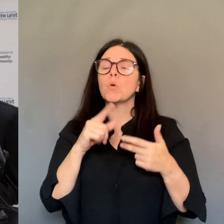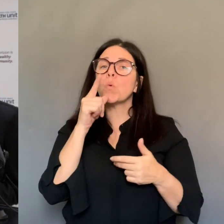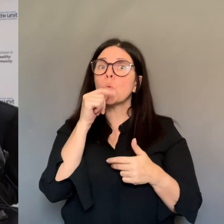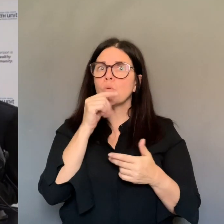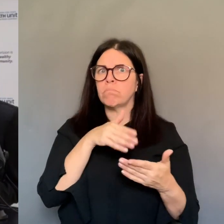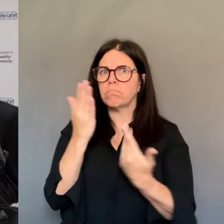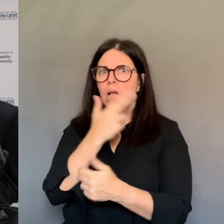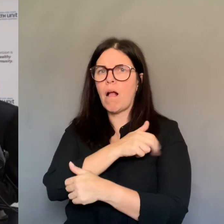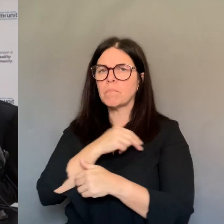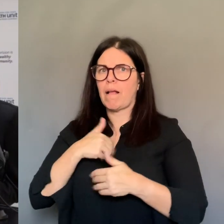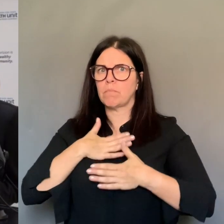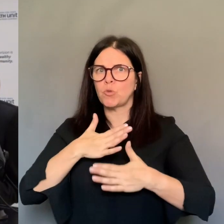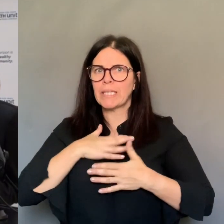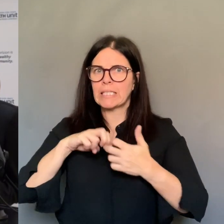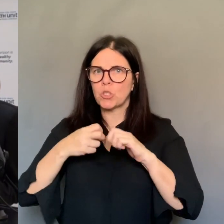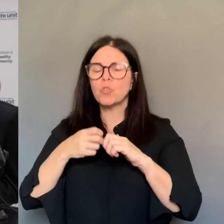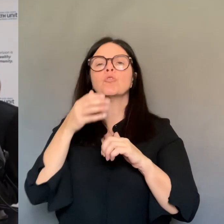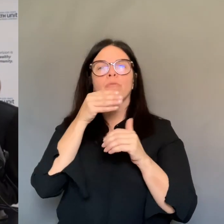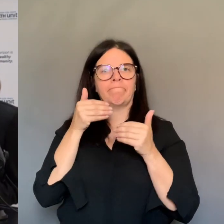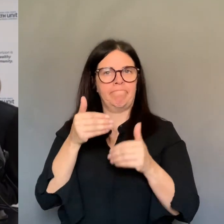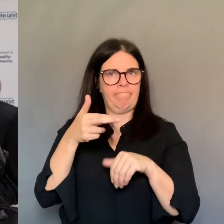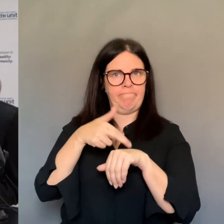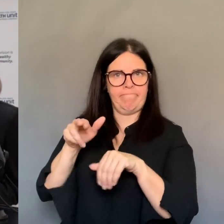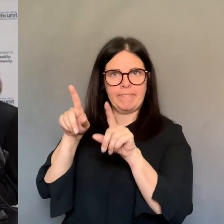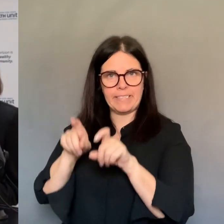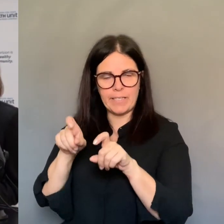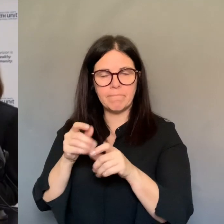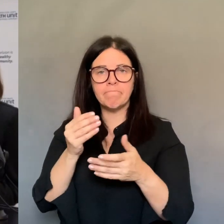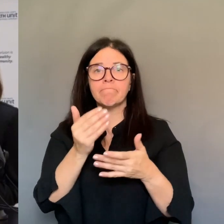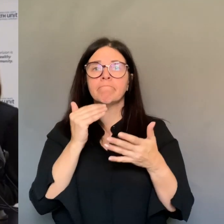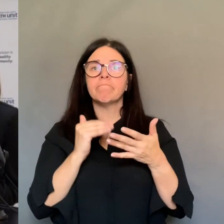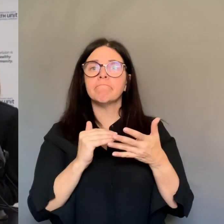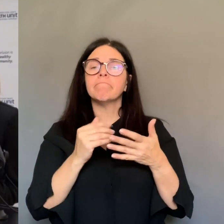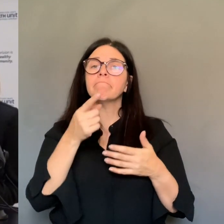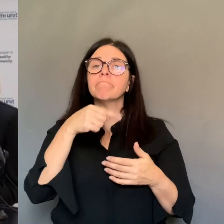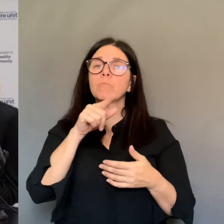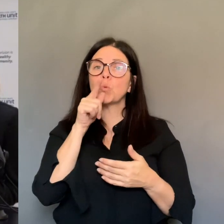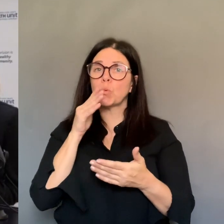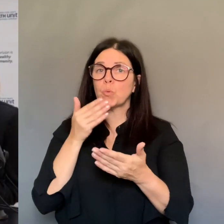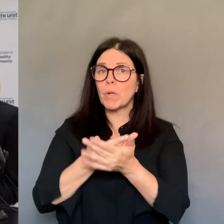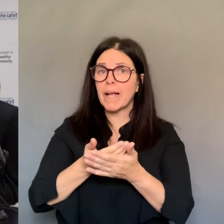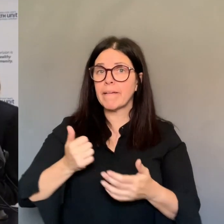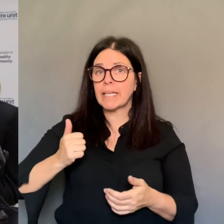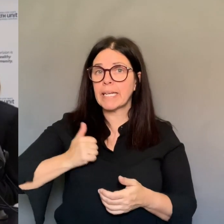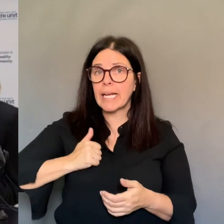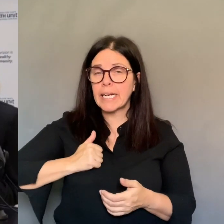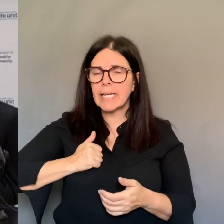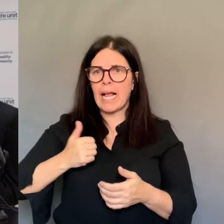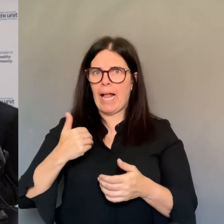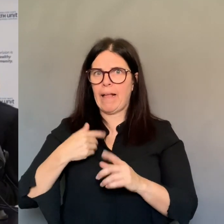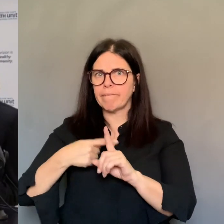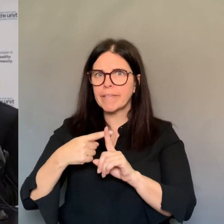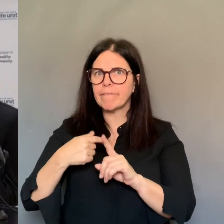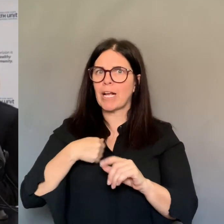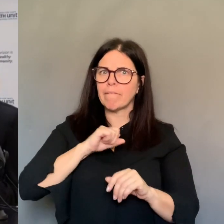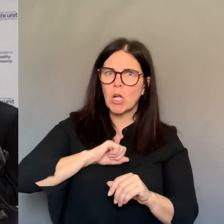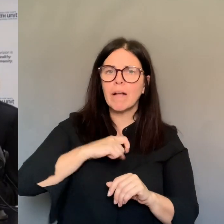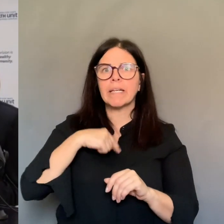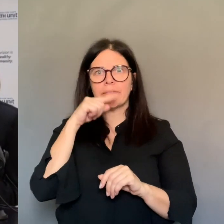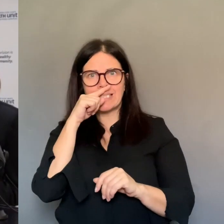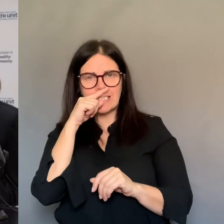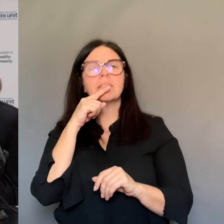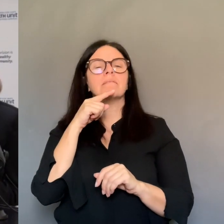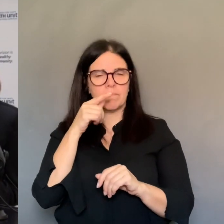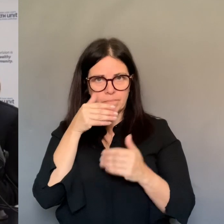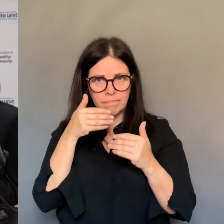communities. Symptomatic travelers identified at a point of entry to Canada. Symptomatic community people